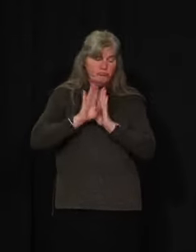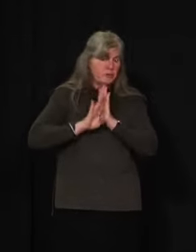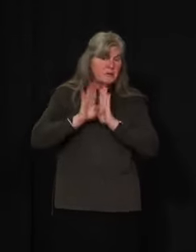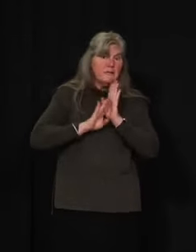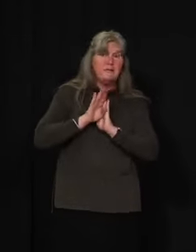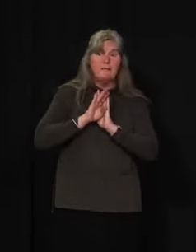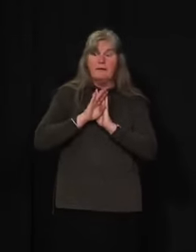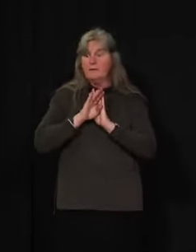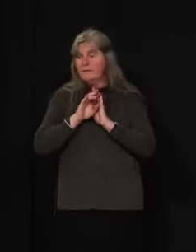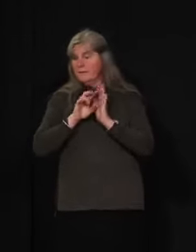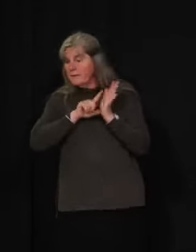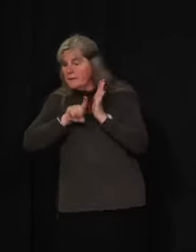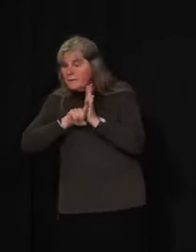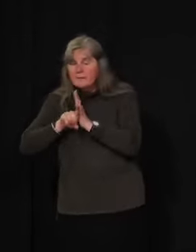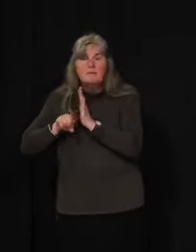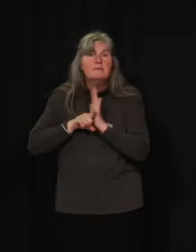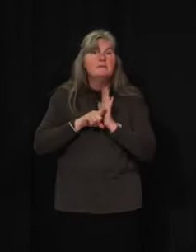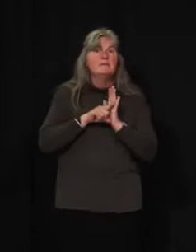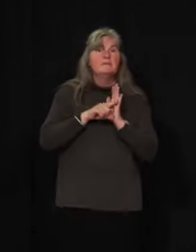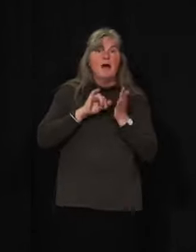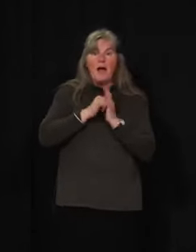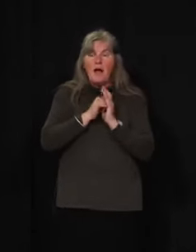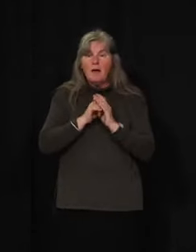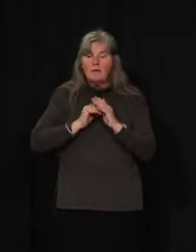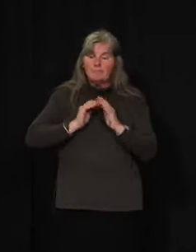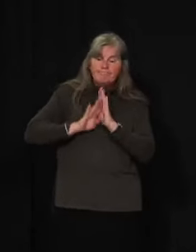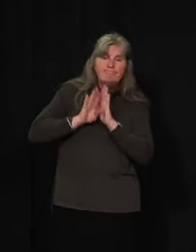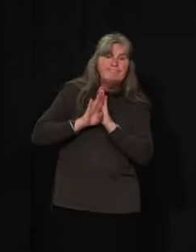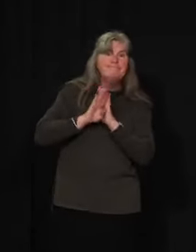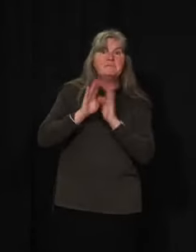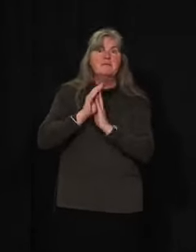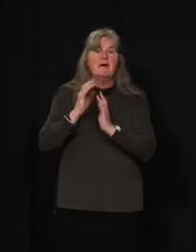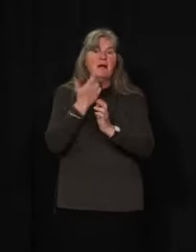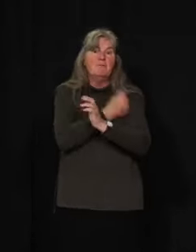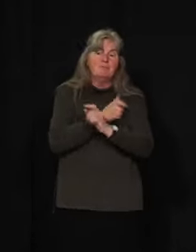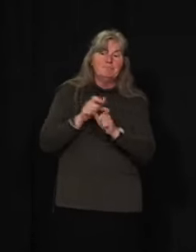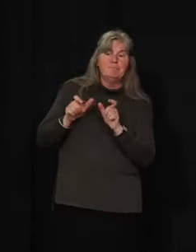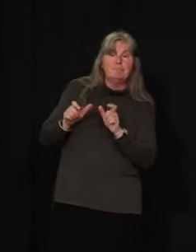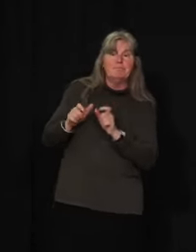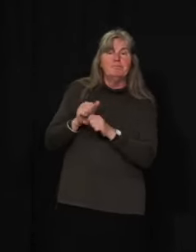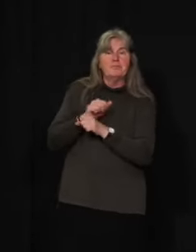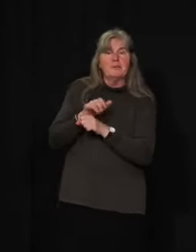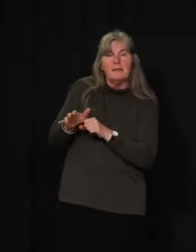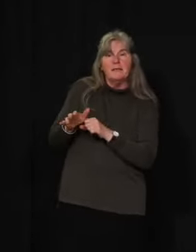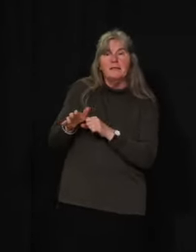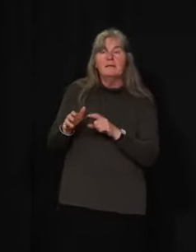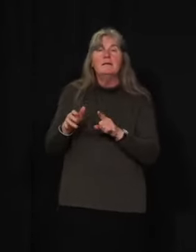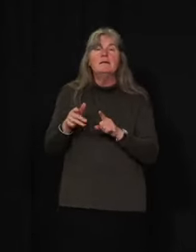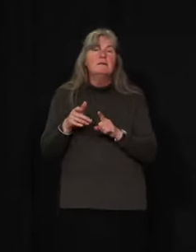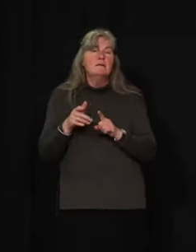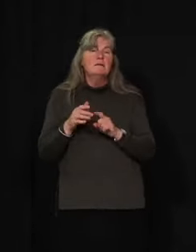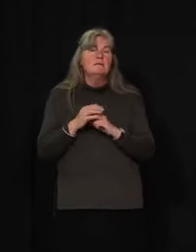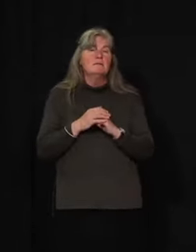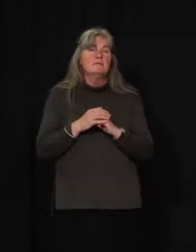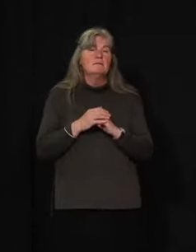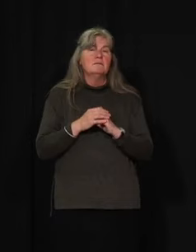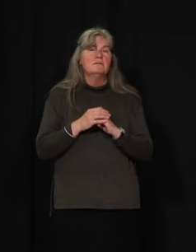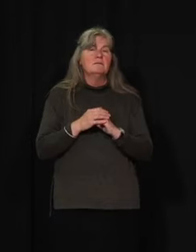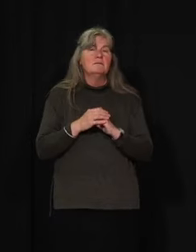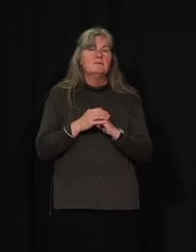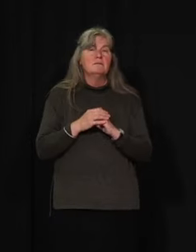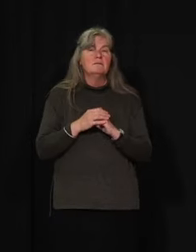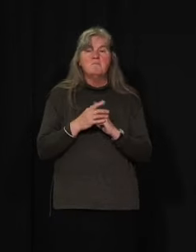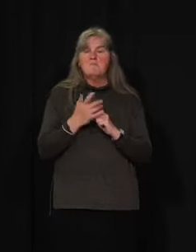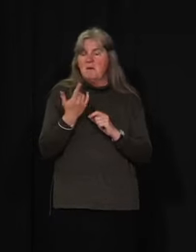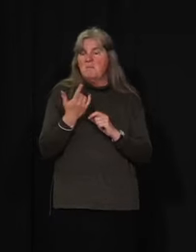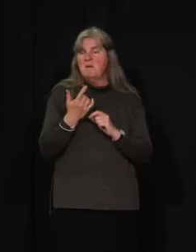evolving international pursuit of a vaccine. There will likely be many candidates, ultimately, one or